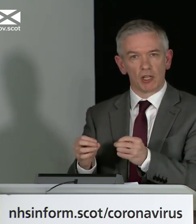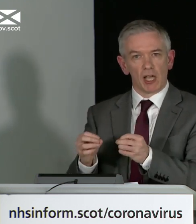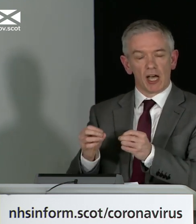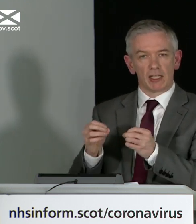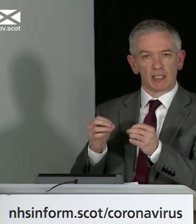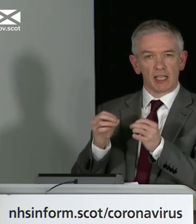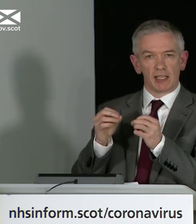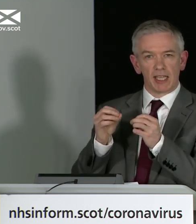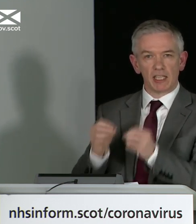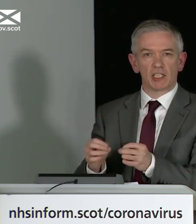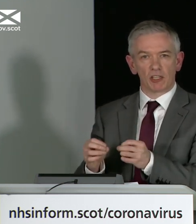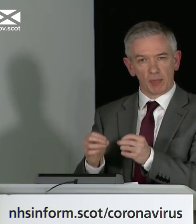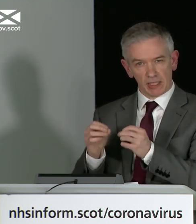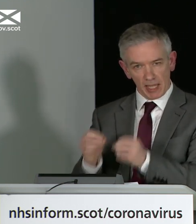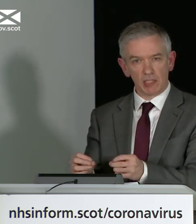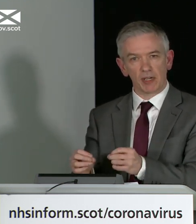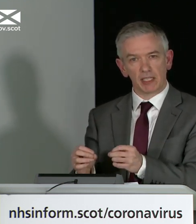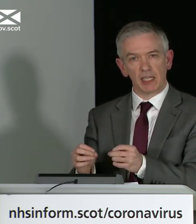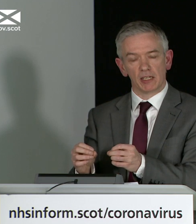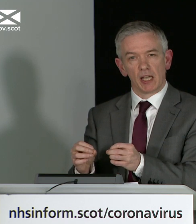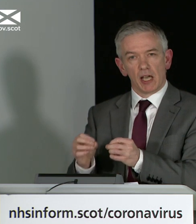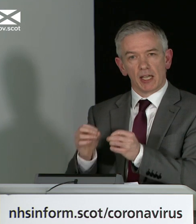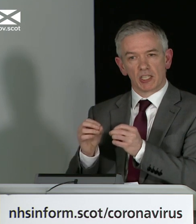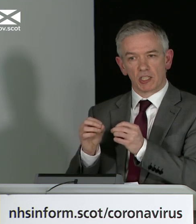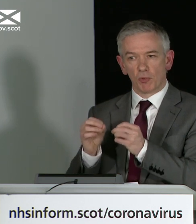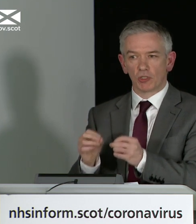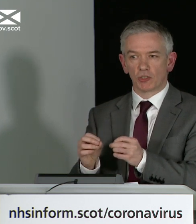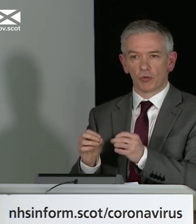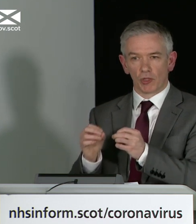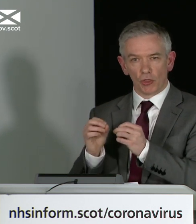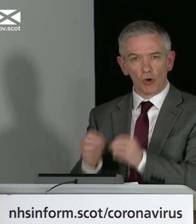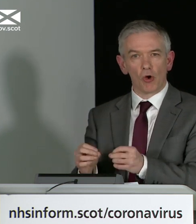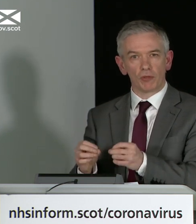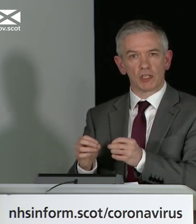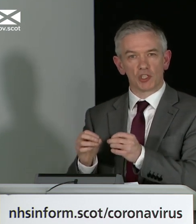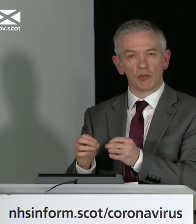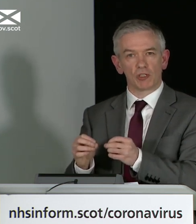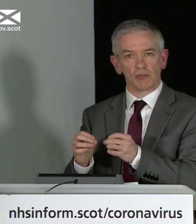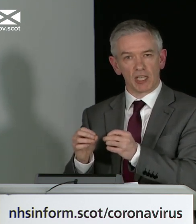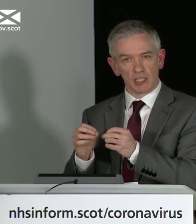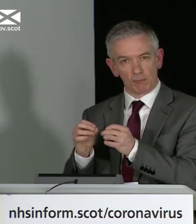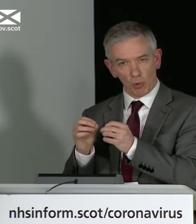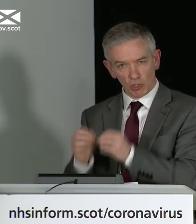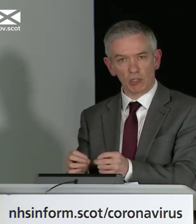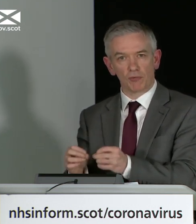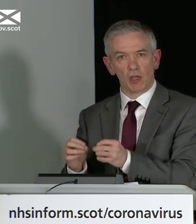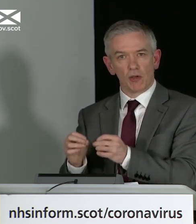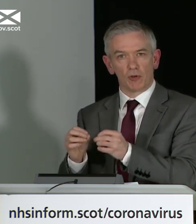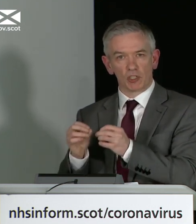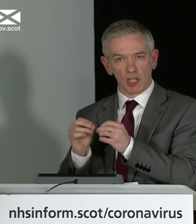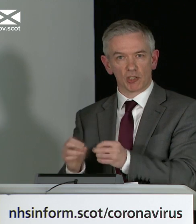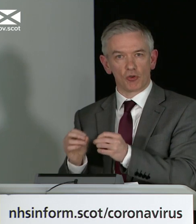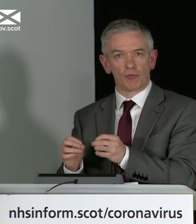children. And in the cases that have been identified here, it's important to note that not all of these children have tested positive